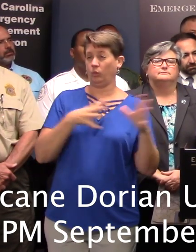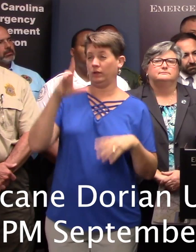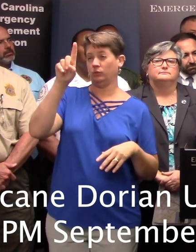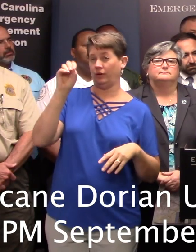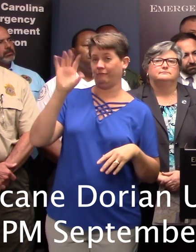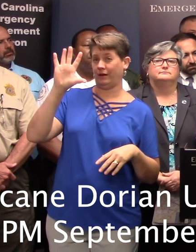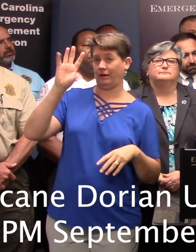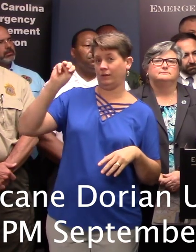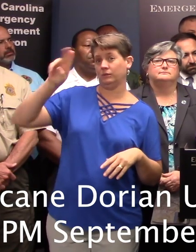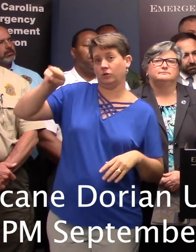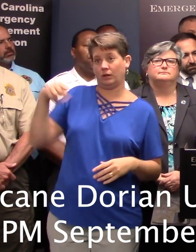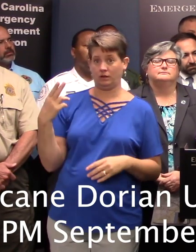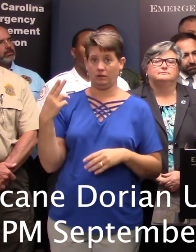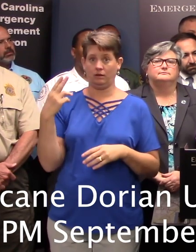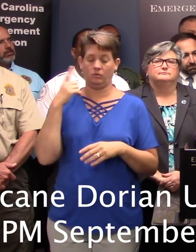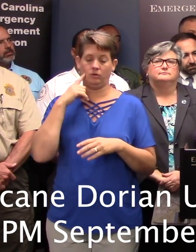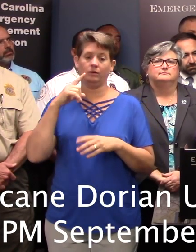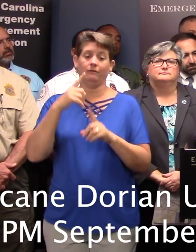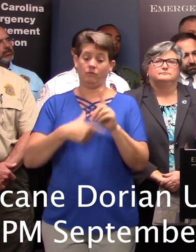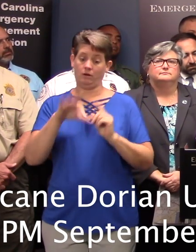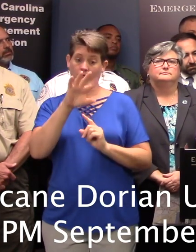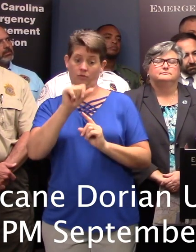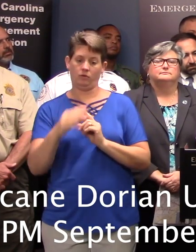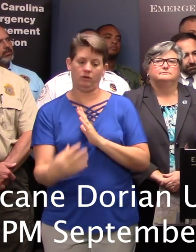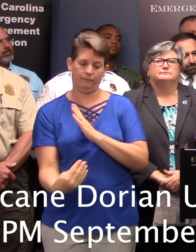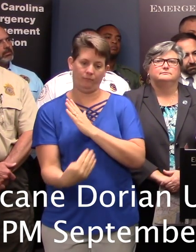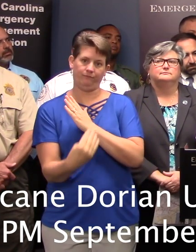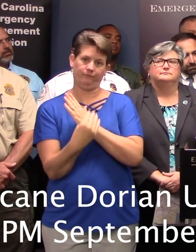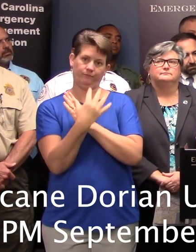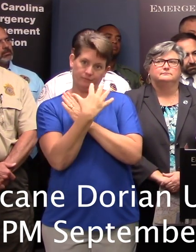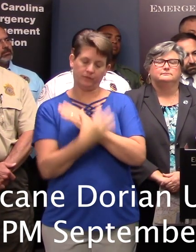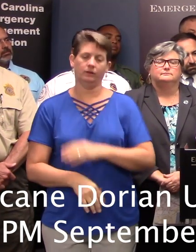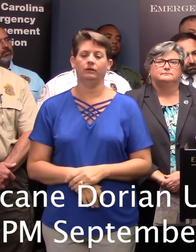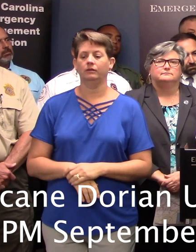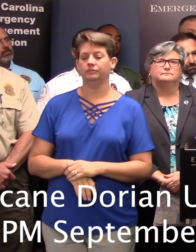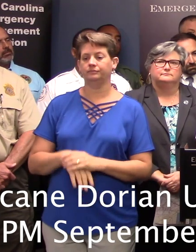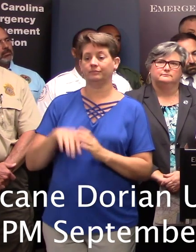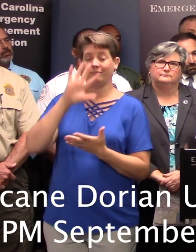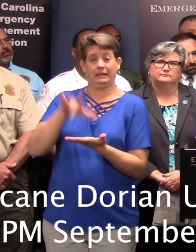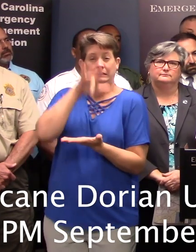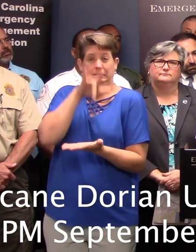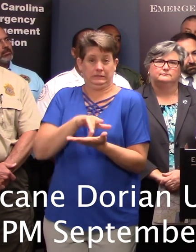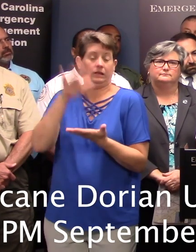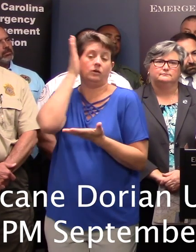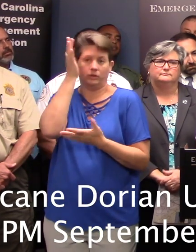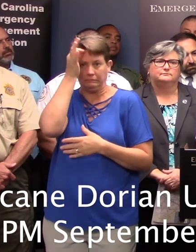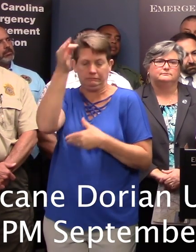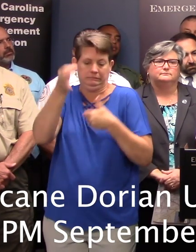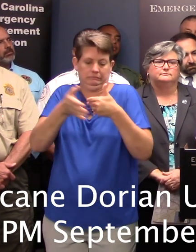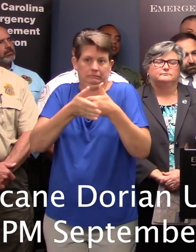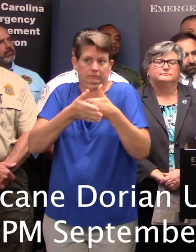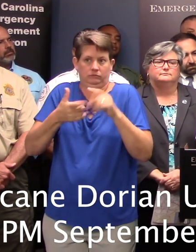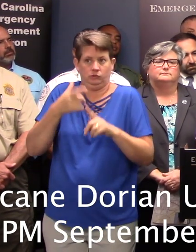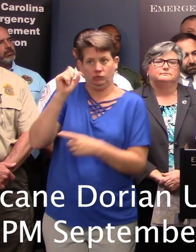as it lifts northward off the east coast of Florida. The center of Dorian will pass very close to the South